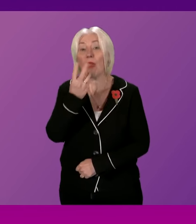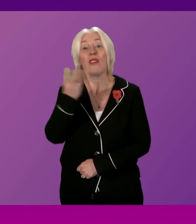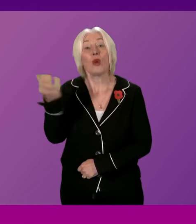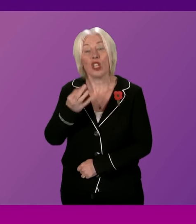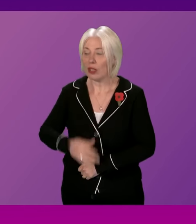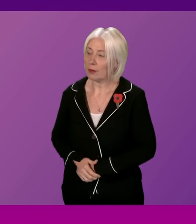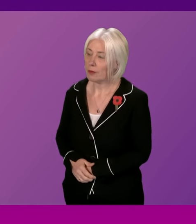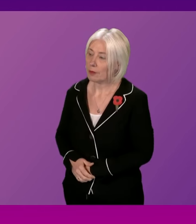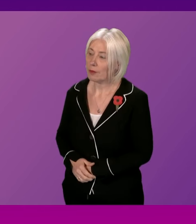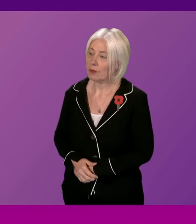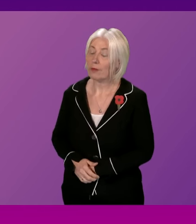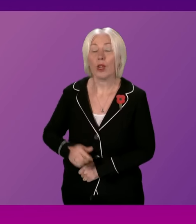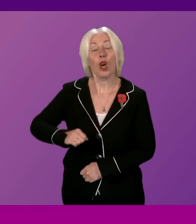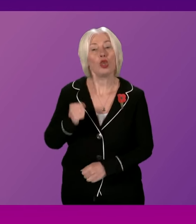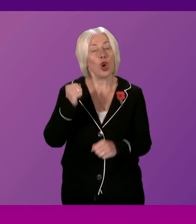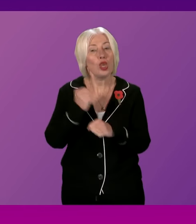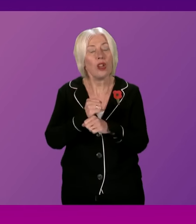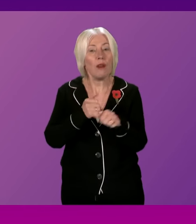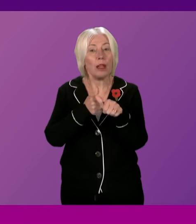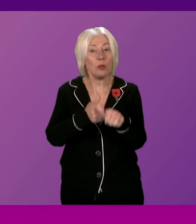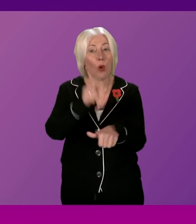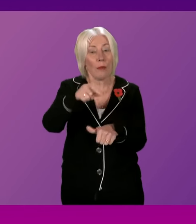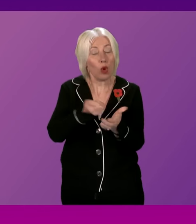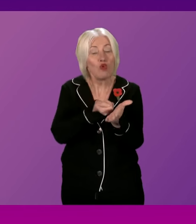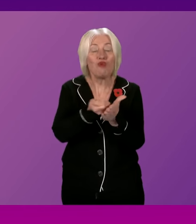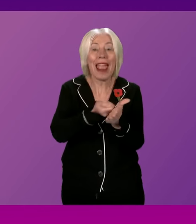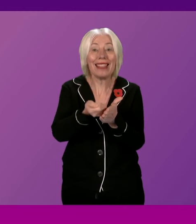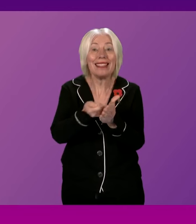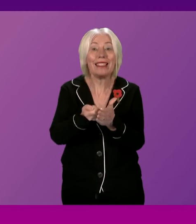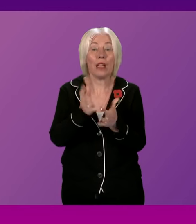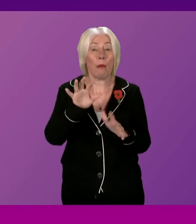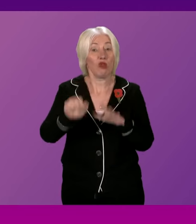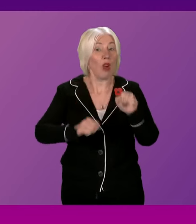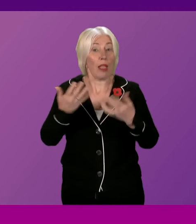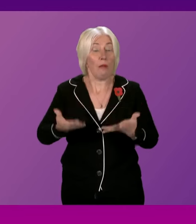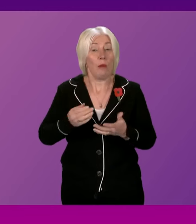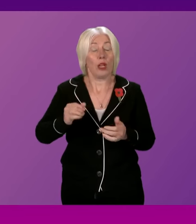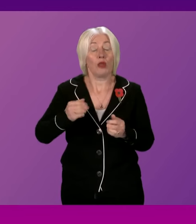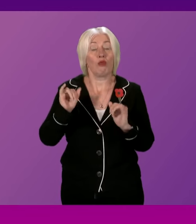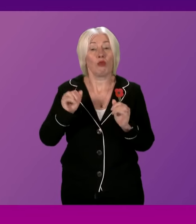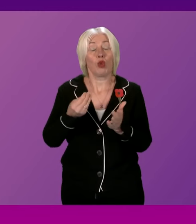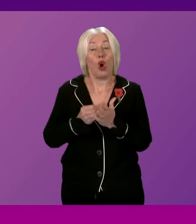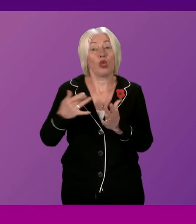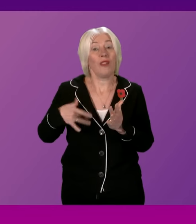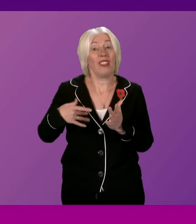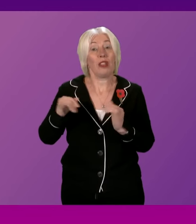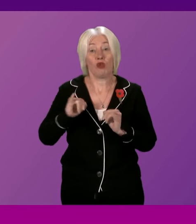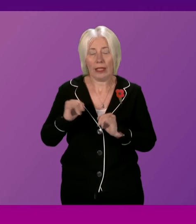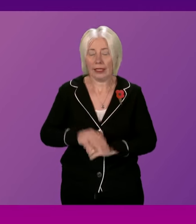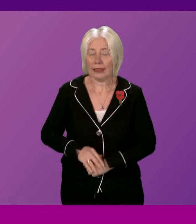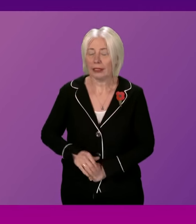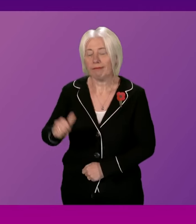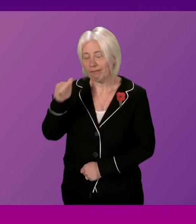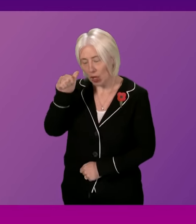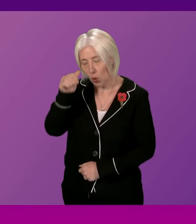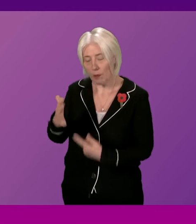ask the First Minister how the Scottish Government is supporting renters who are struggling with the cost of living. First Minister. I am, of course, acutely aware of the pressure